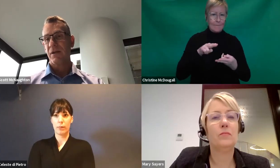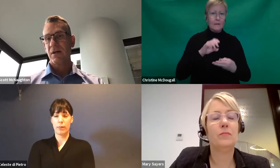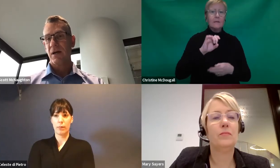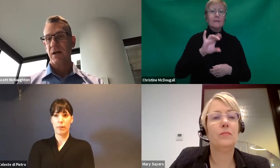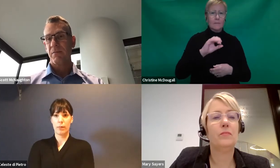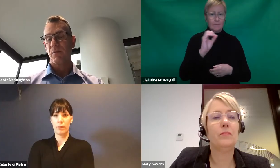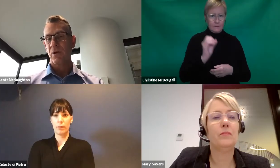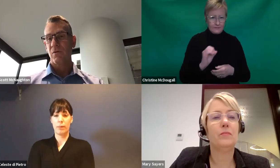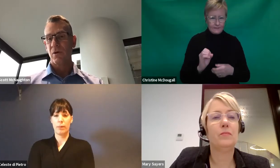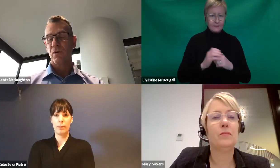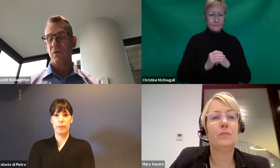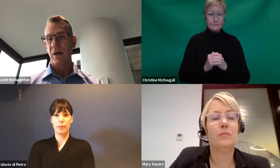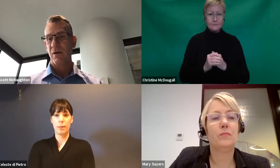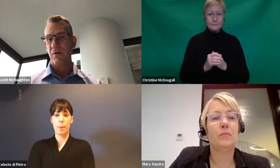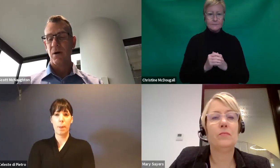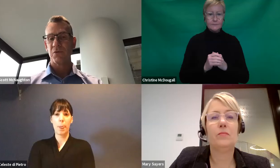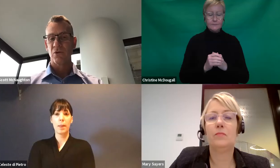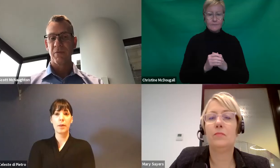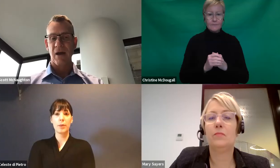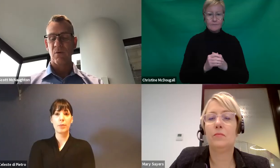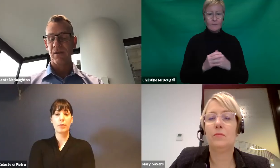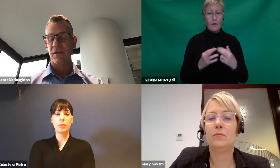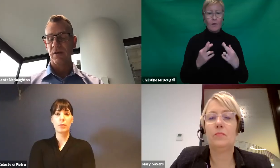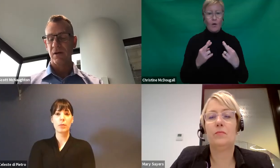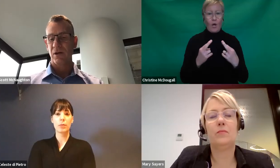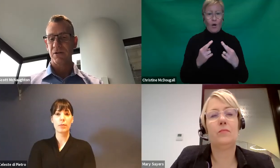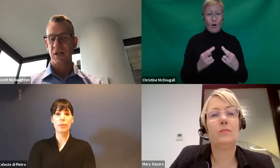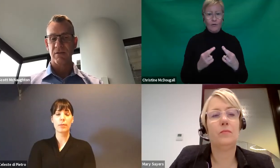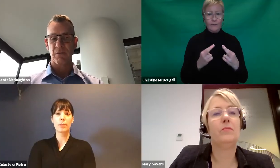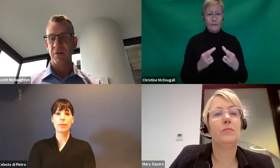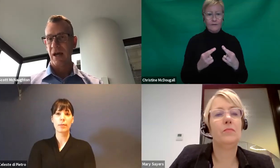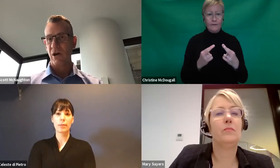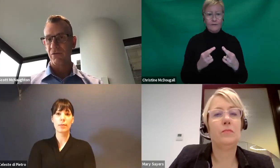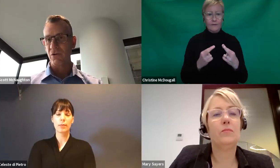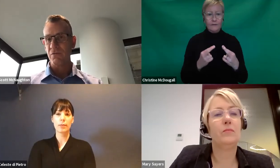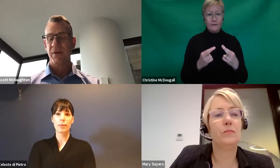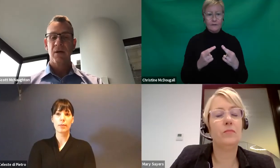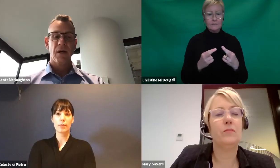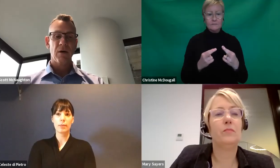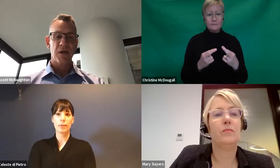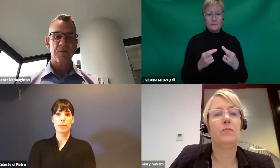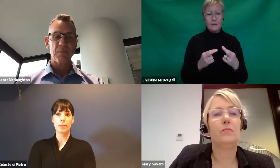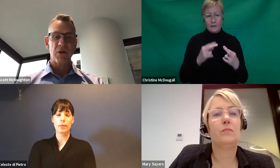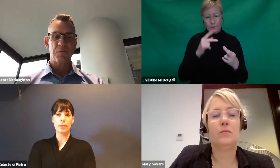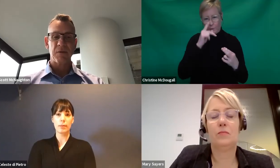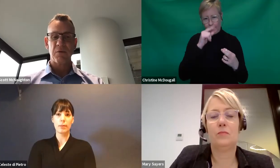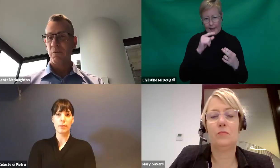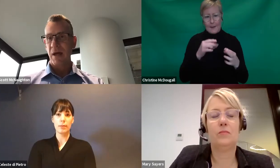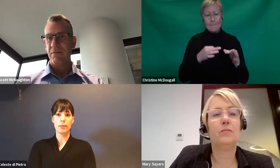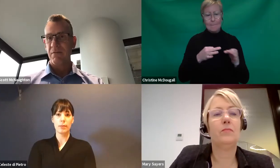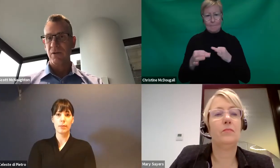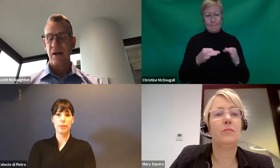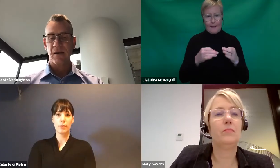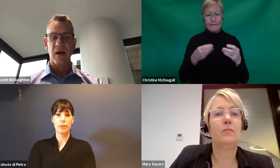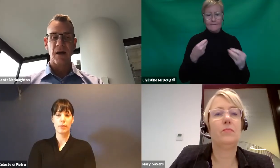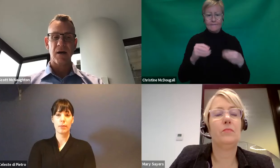Hopefully, you know, you'll be able to absorb that within the context of the plan overall. We expect most people will